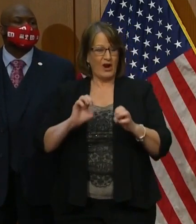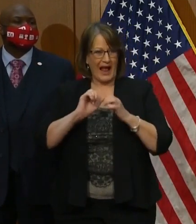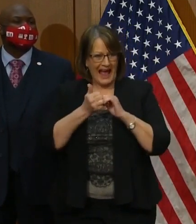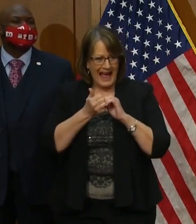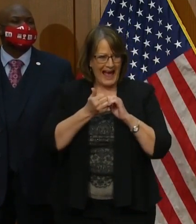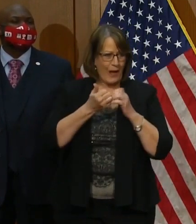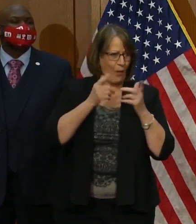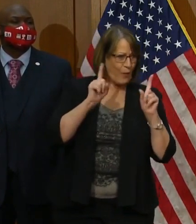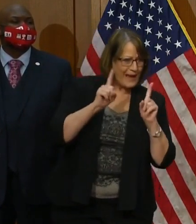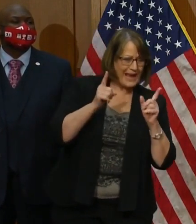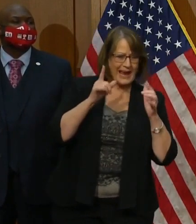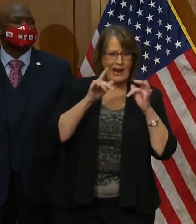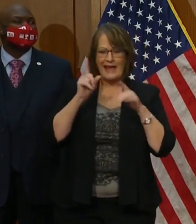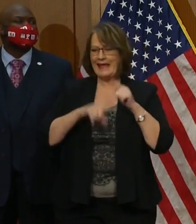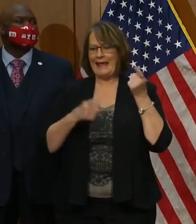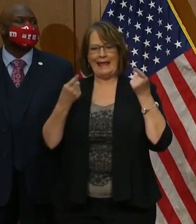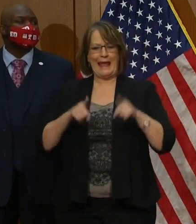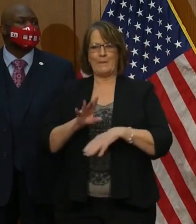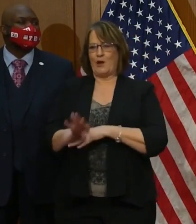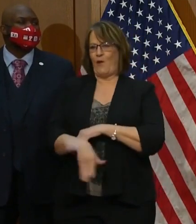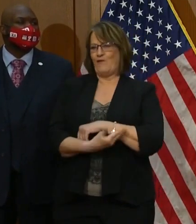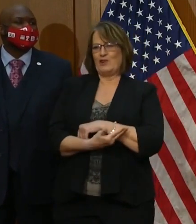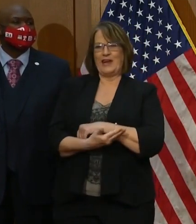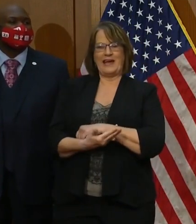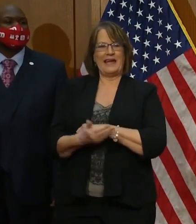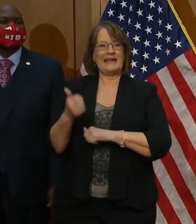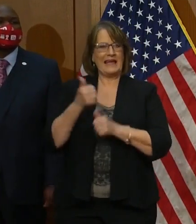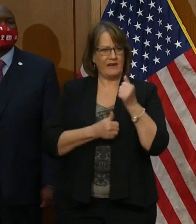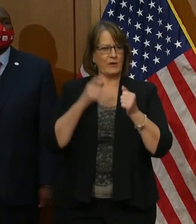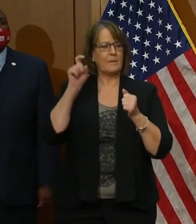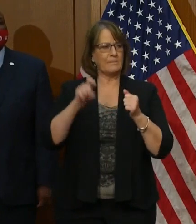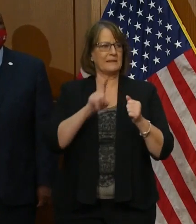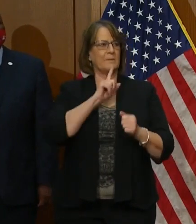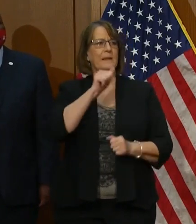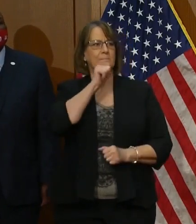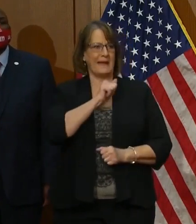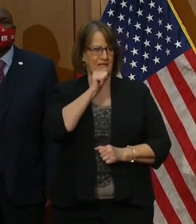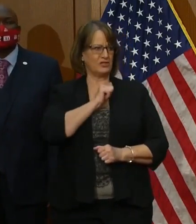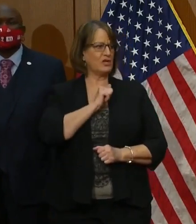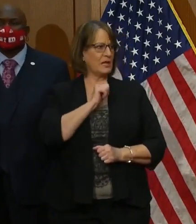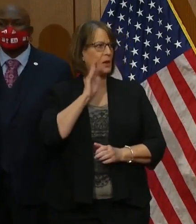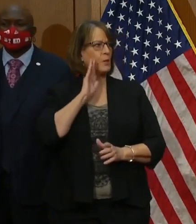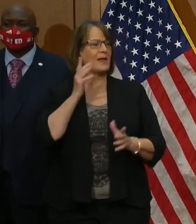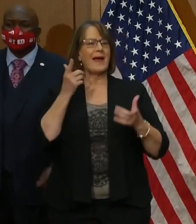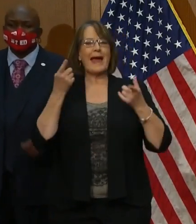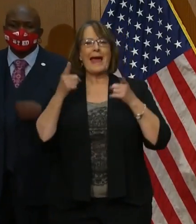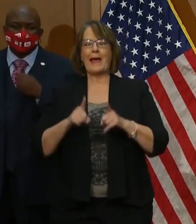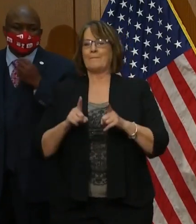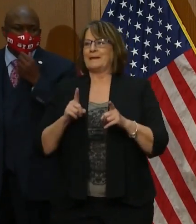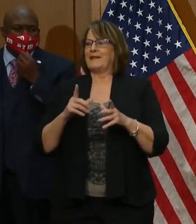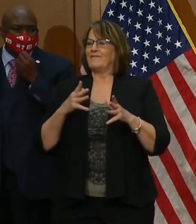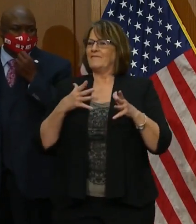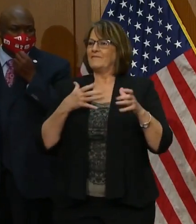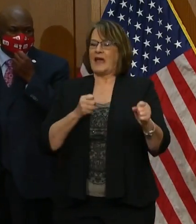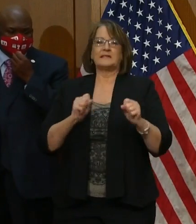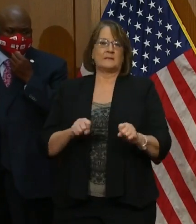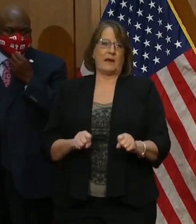overnight. Everyone will need to be patient. It's going to happen as fast as it can be done.